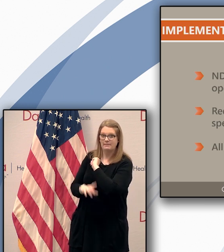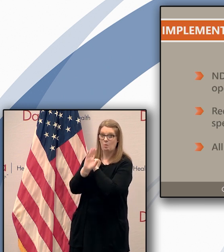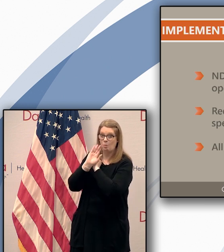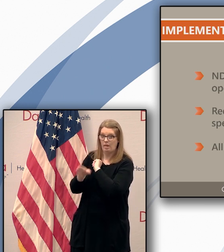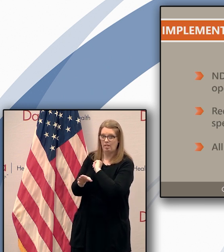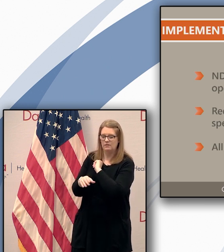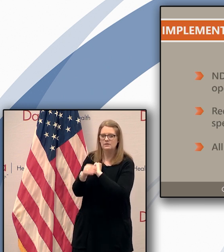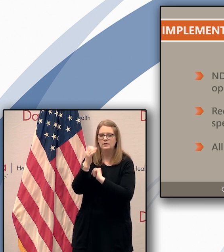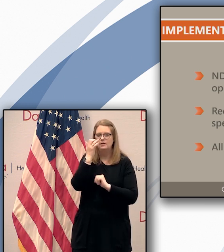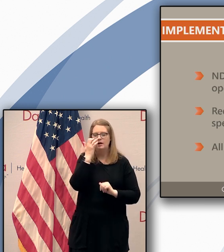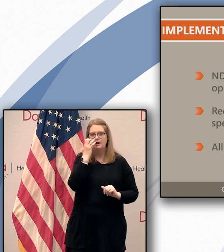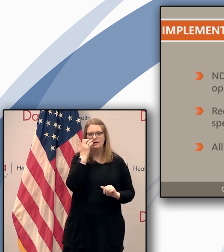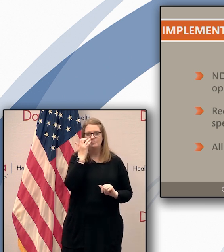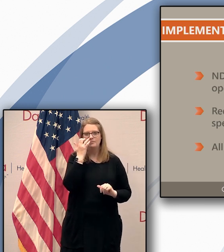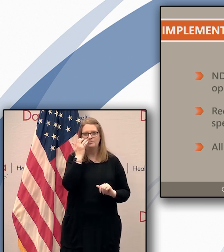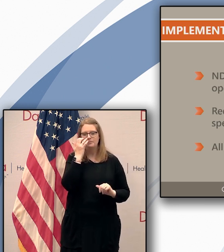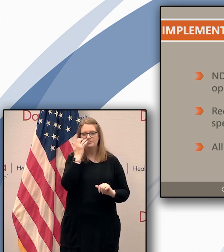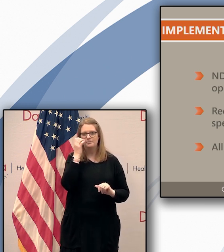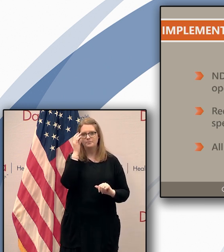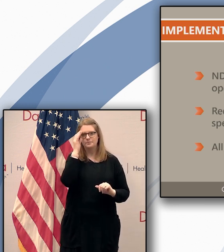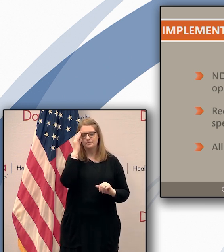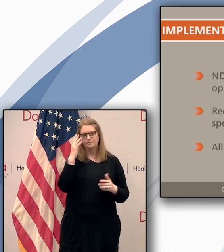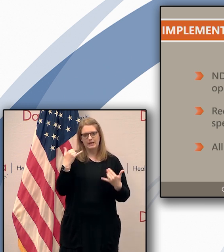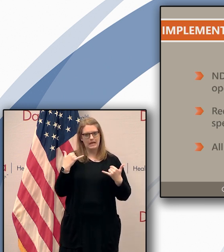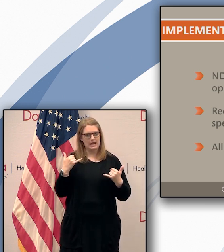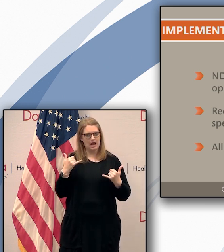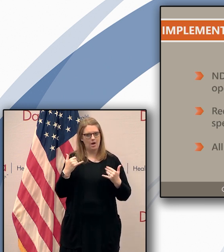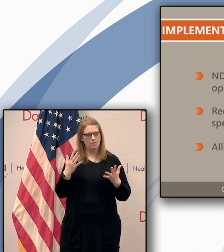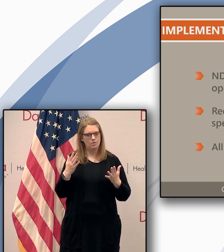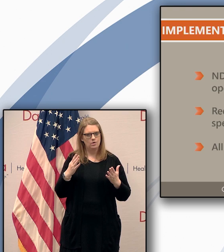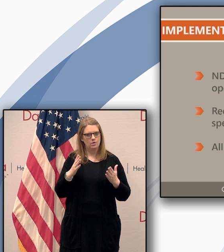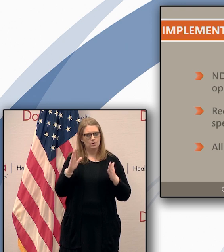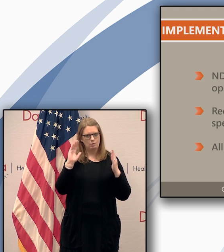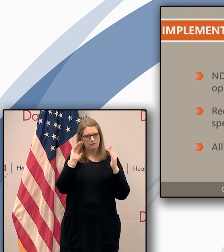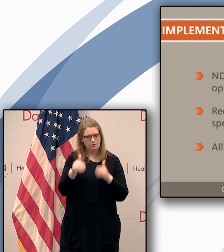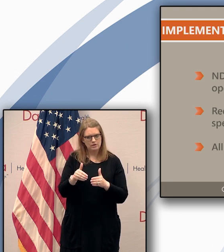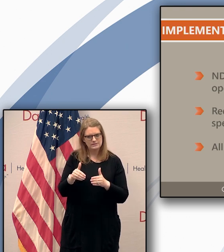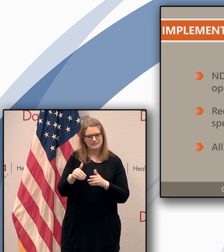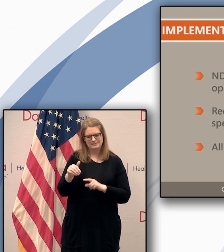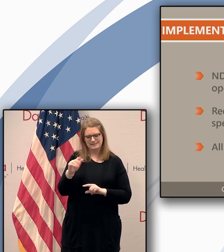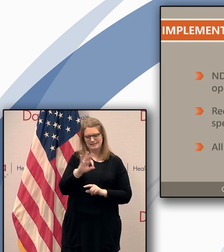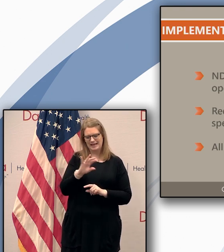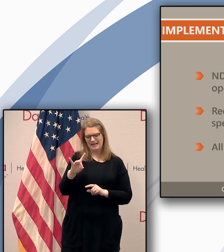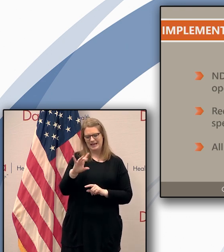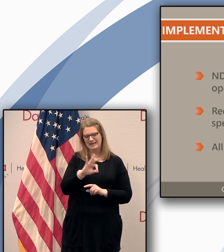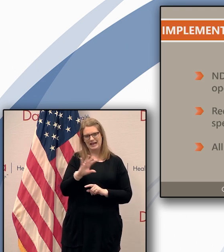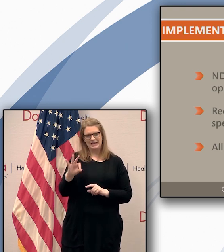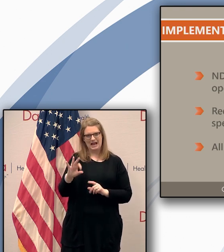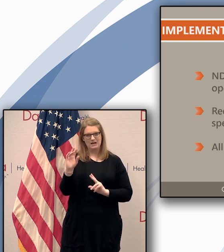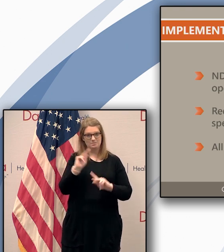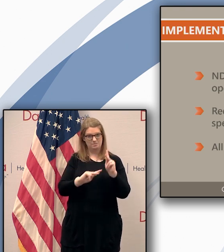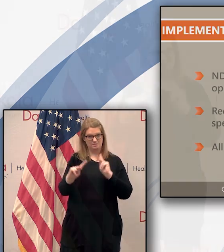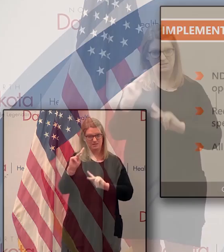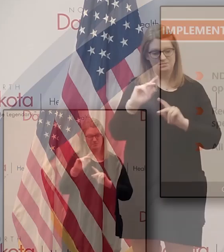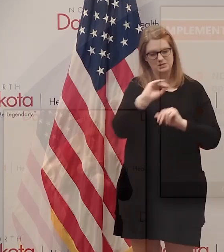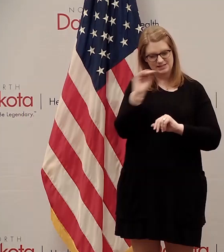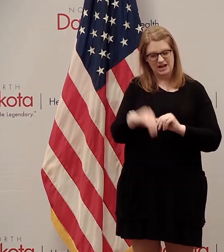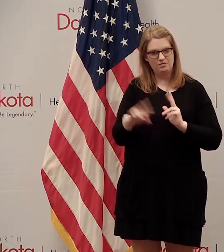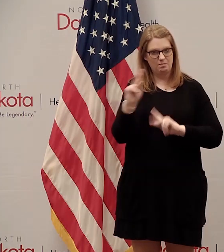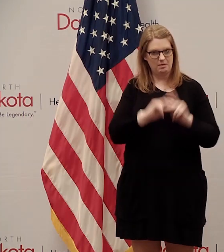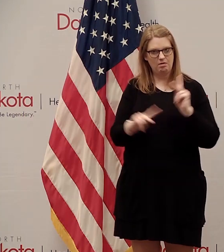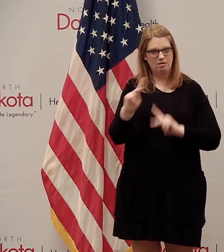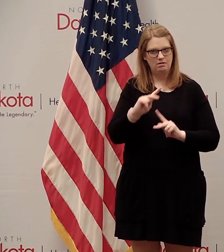not we're focused as we were before on the on the 98 99 of north dakotans who did a fantastic job